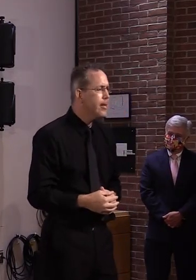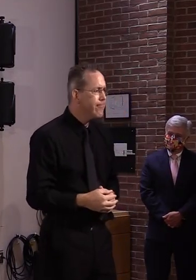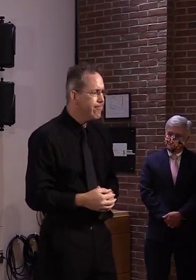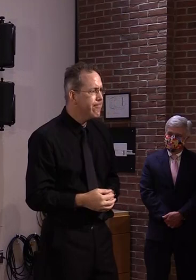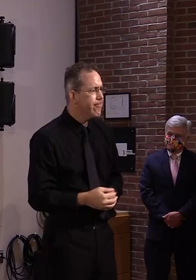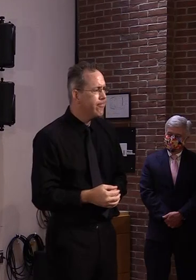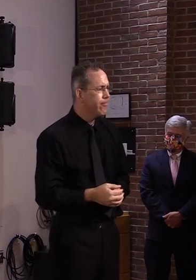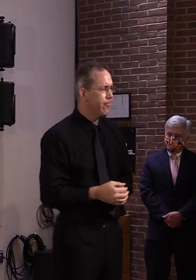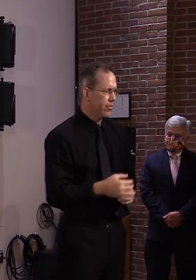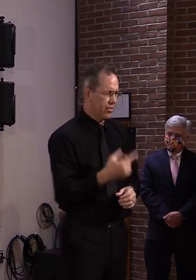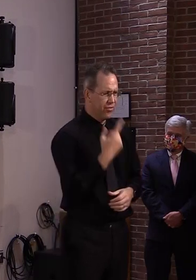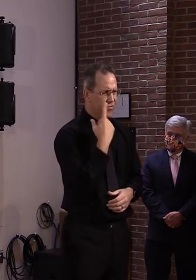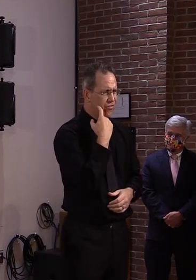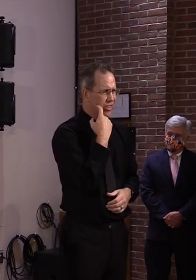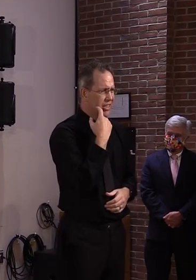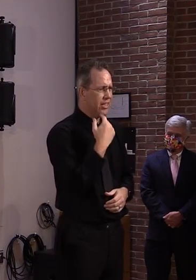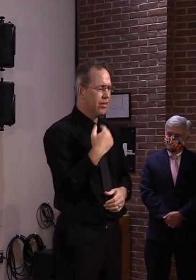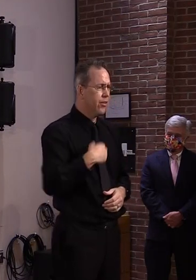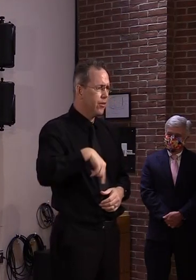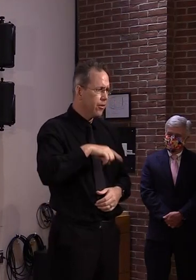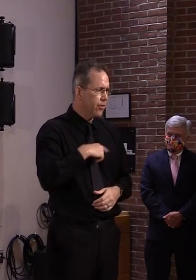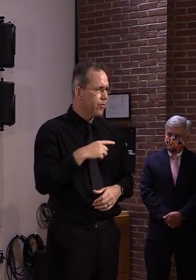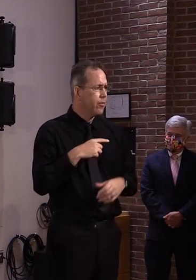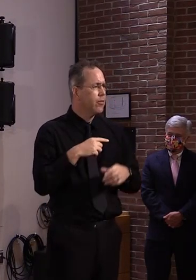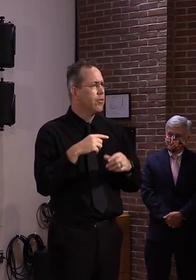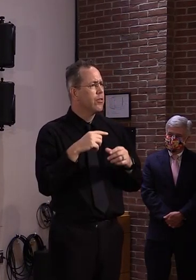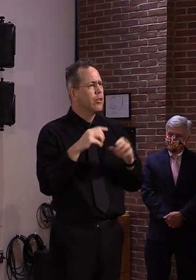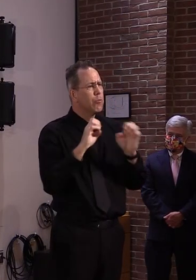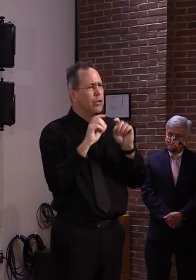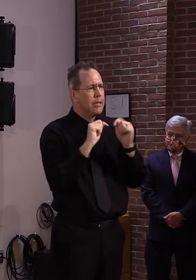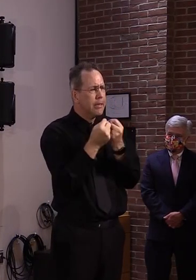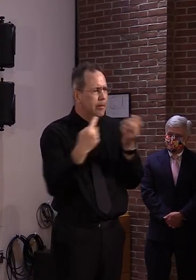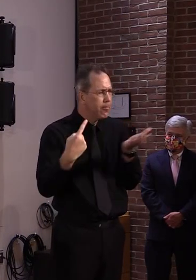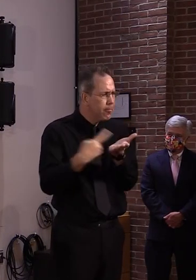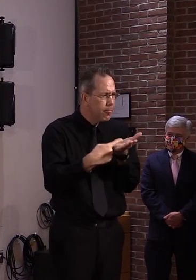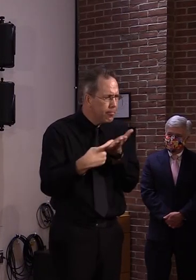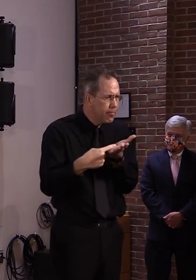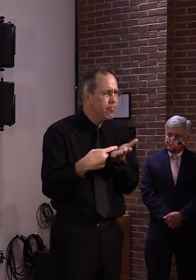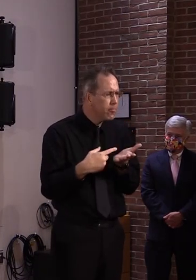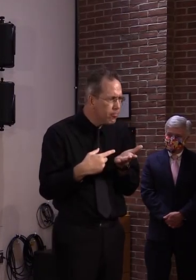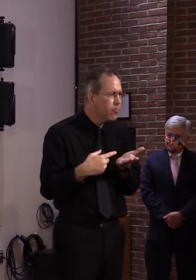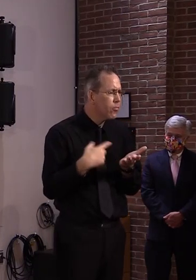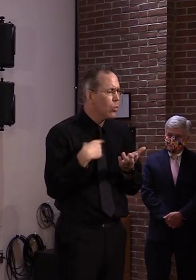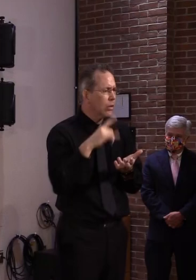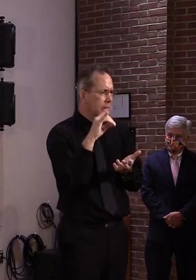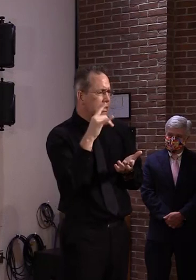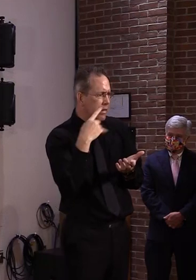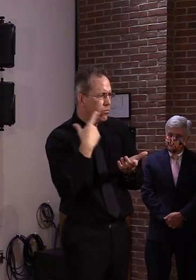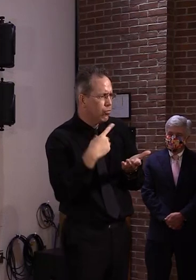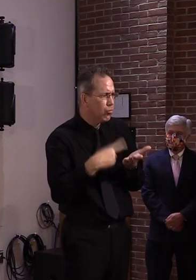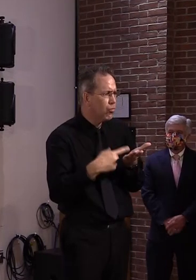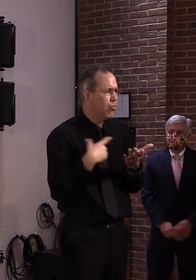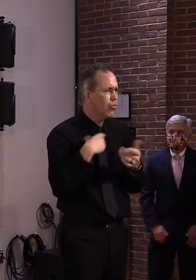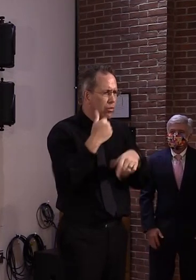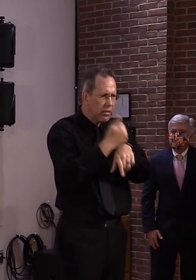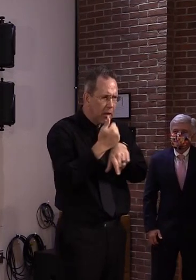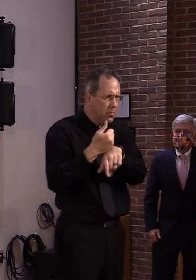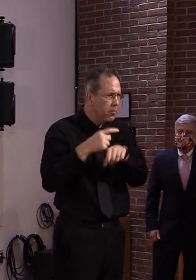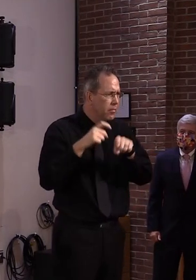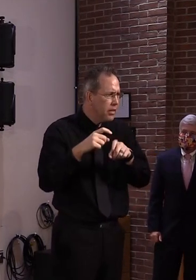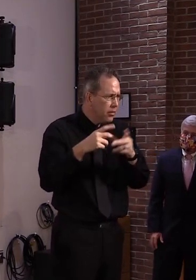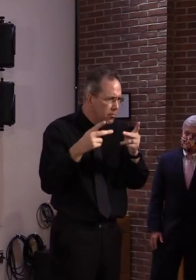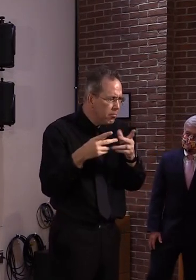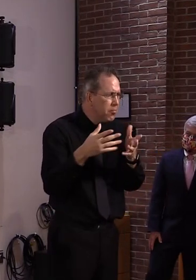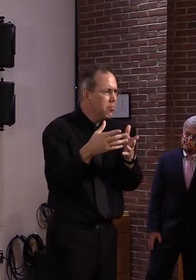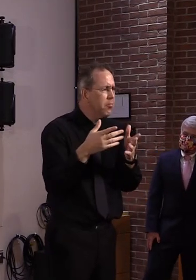Health Operations Center meeting this morning that there's been an entire team assembled because of the concern about